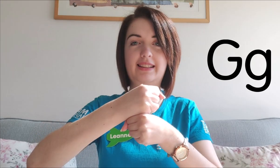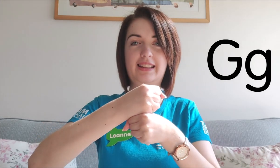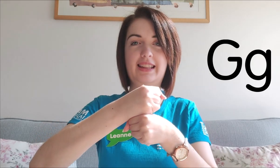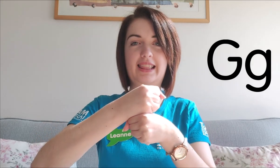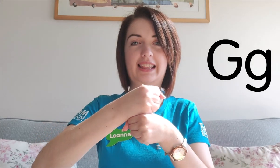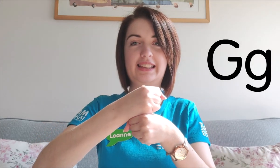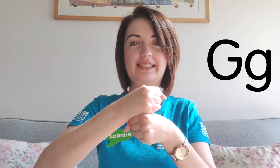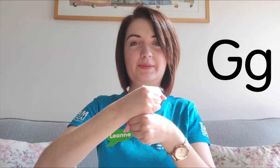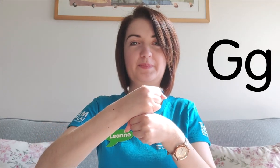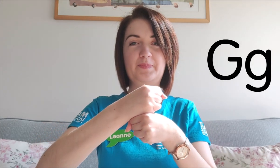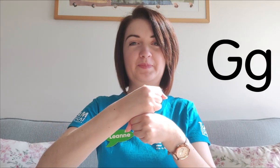this.